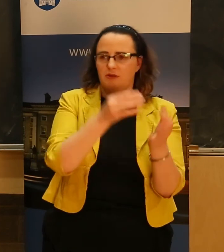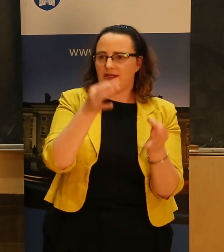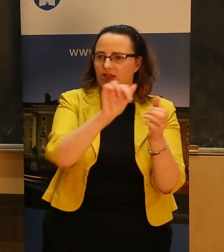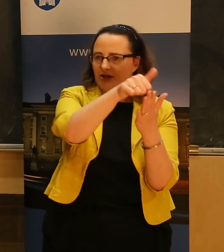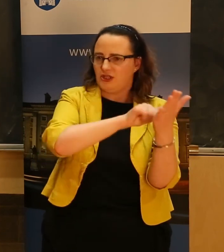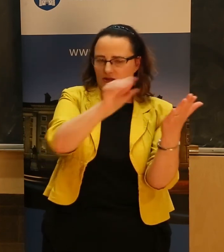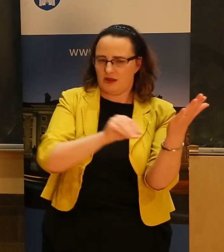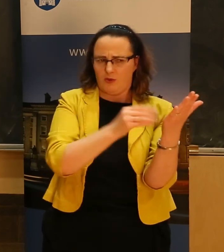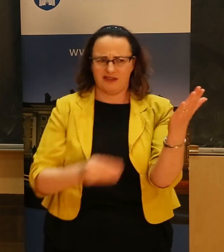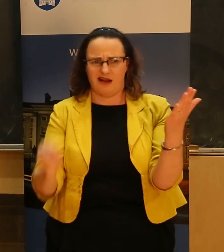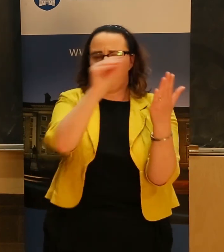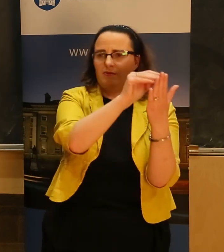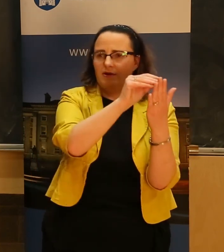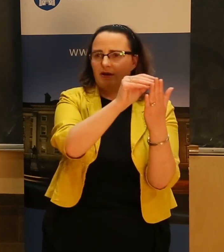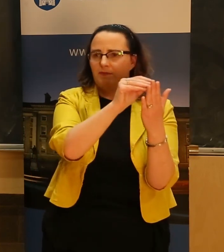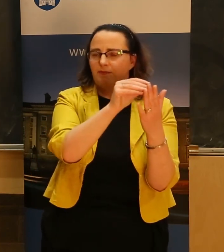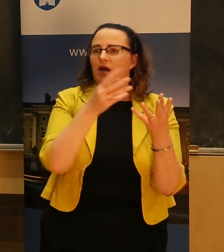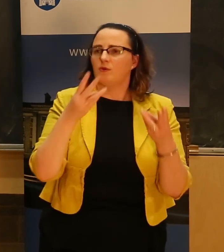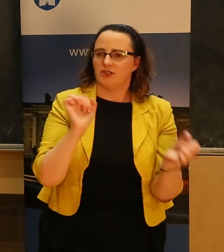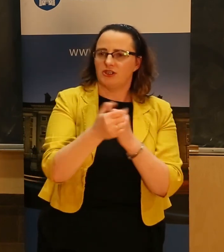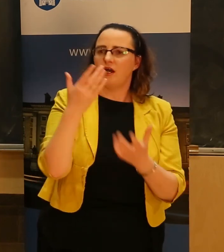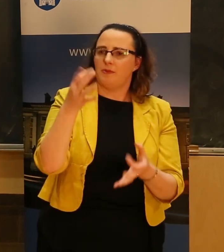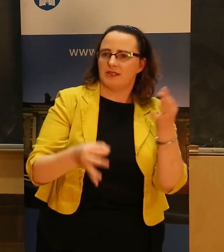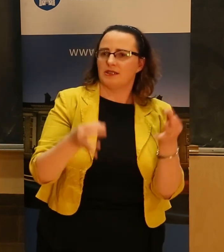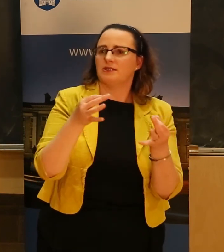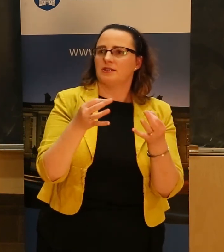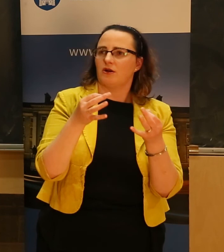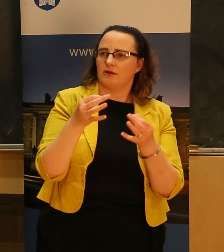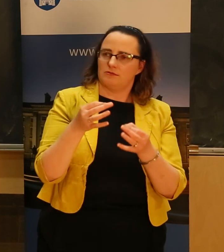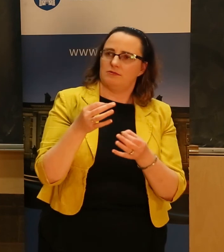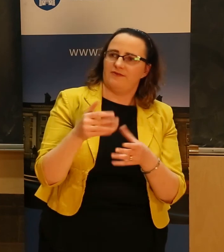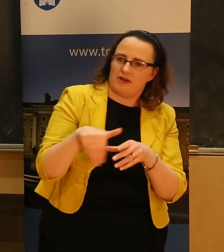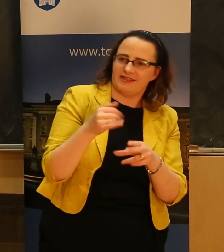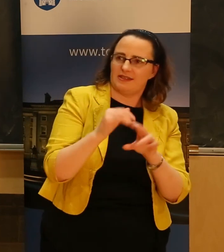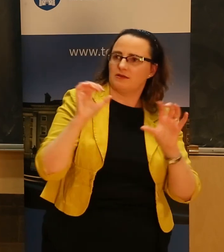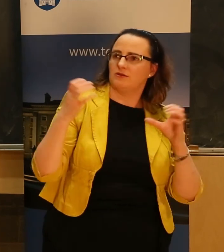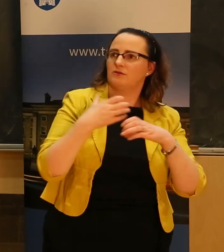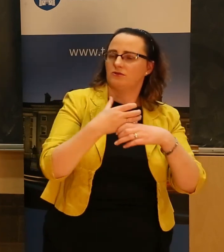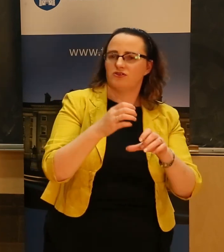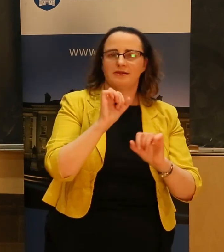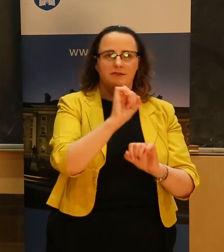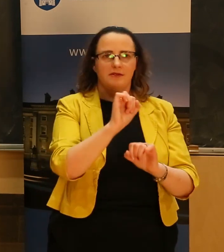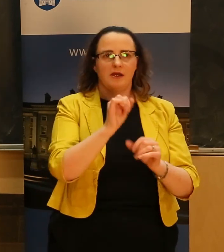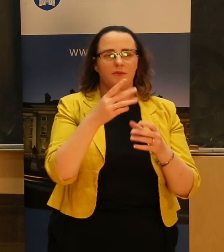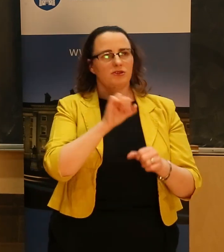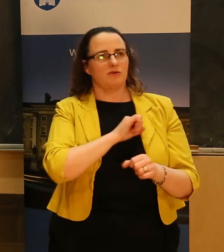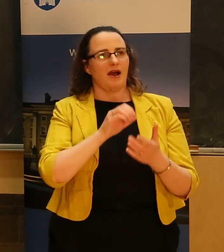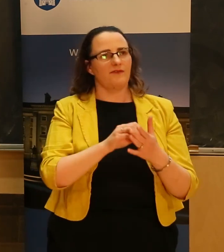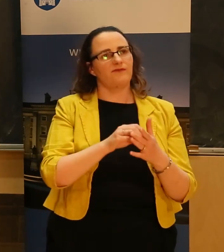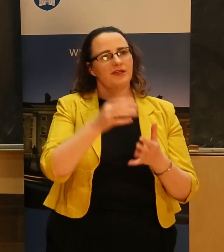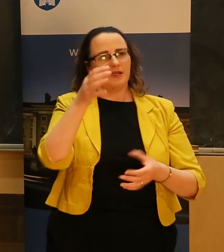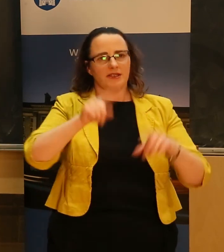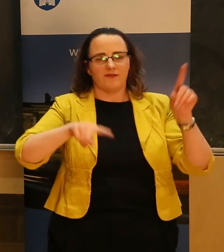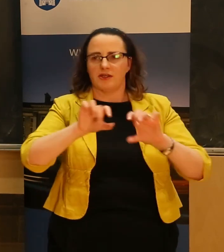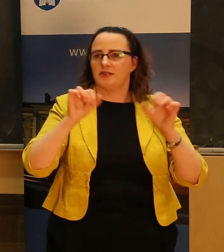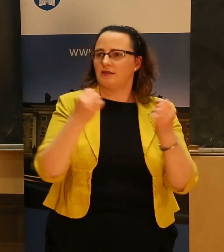radically reform how politics is practiced in this country to make it more representative of the diversity present in Irish society. And I think that's what